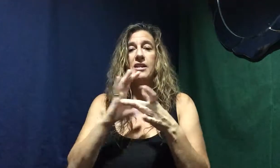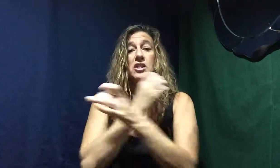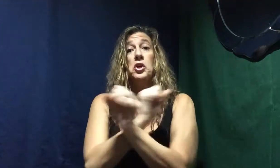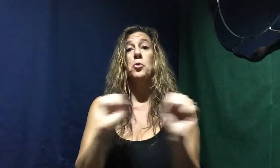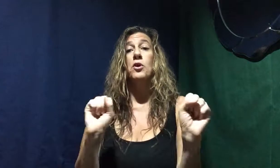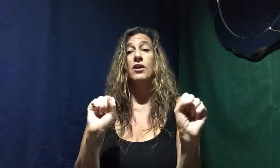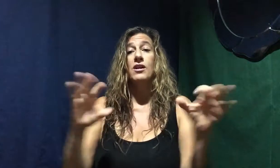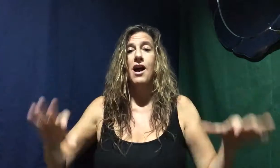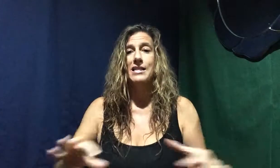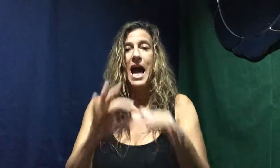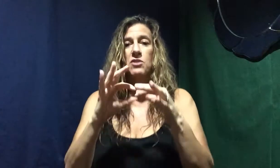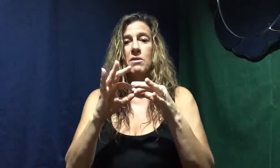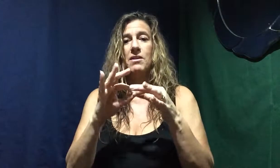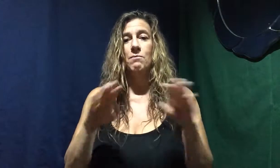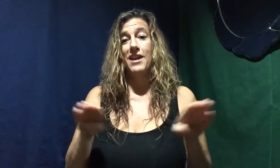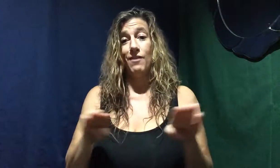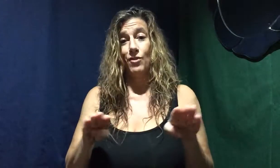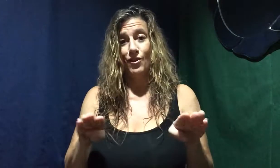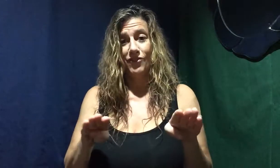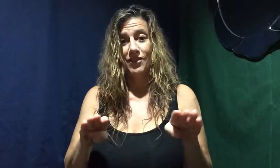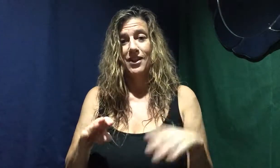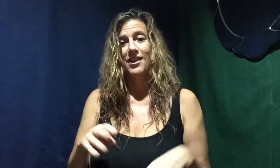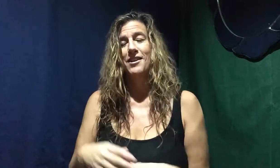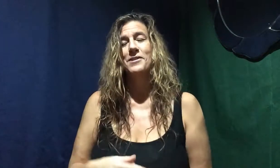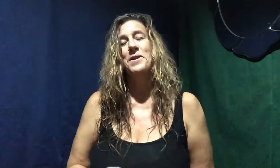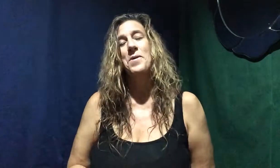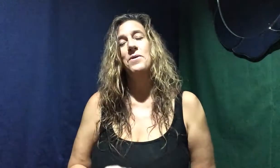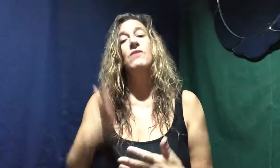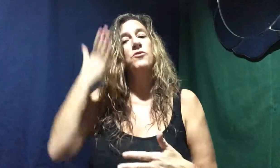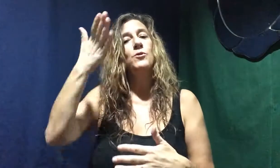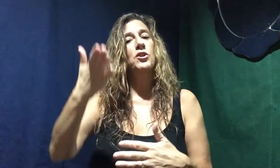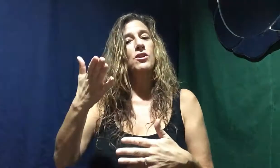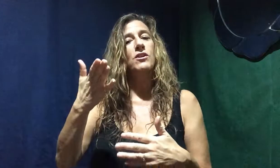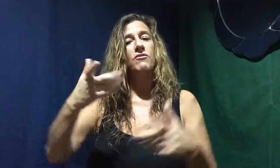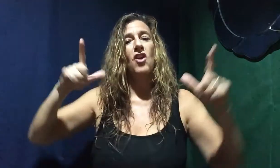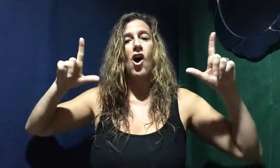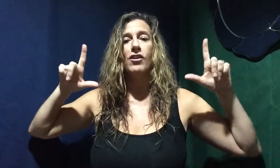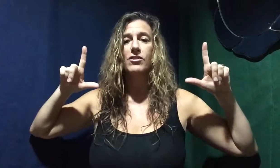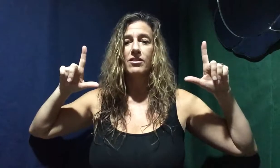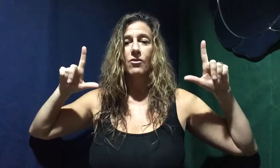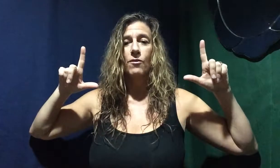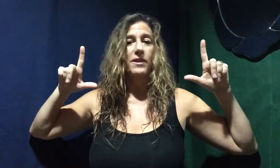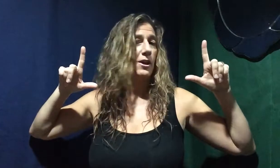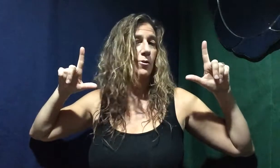secure attachment behavior. So in future vlogs or videos,